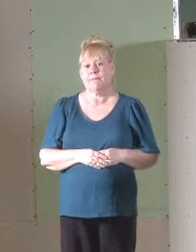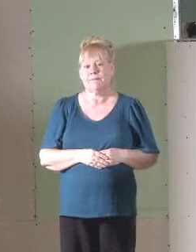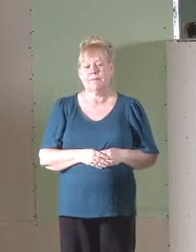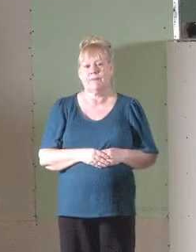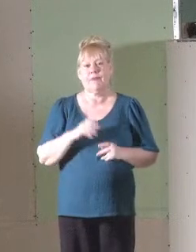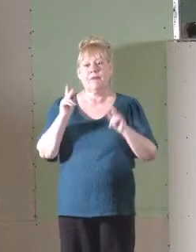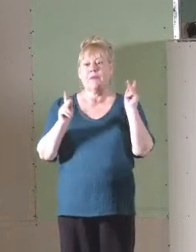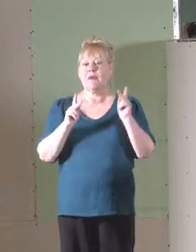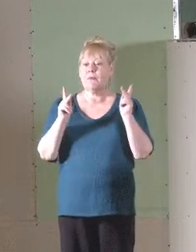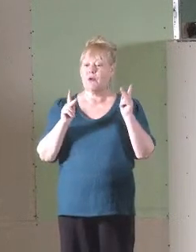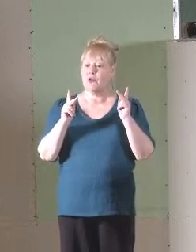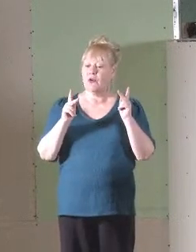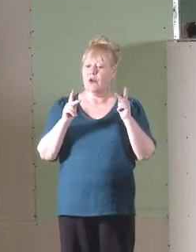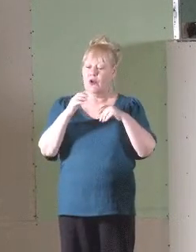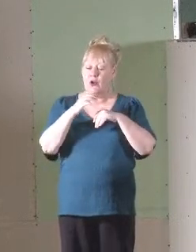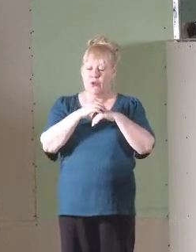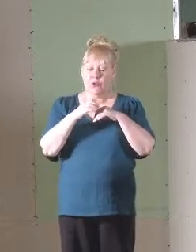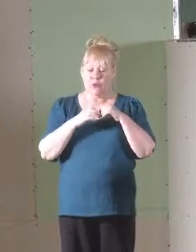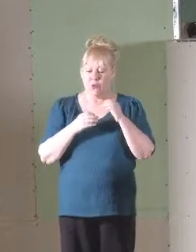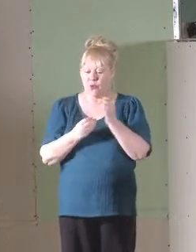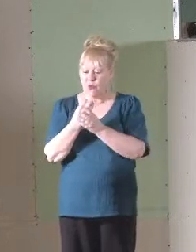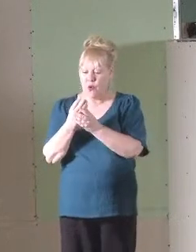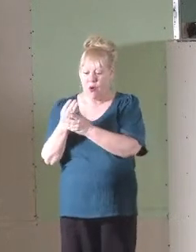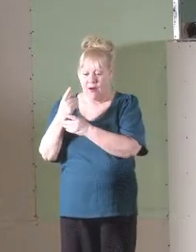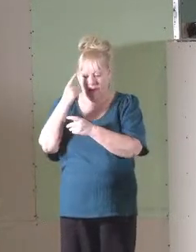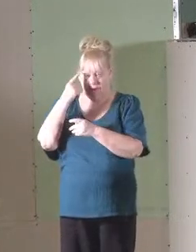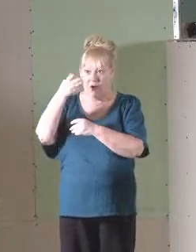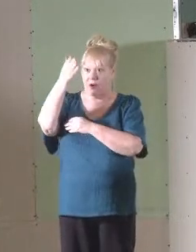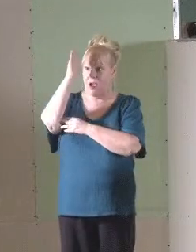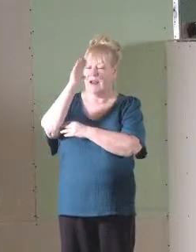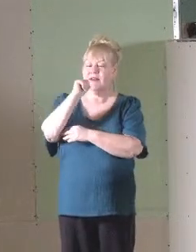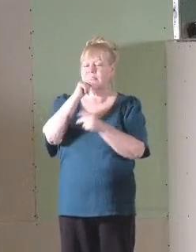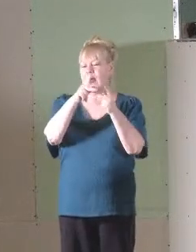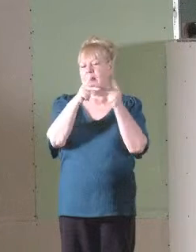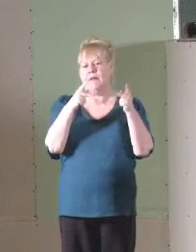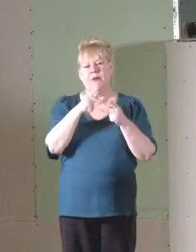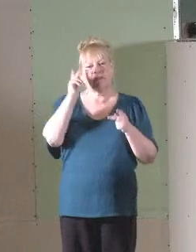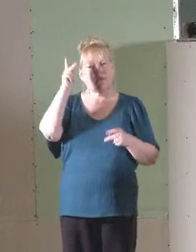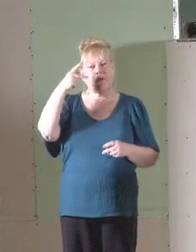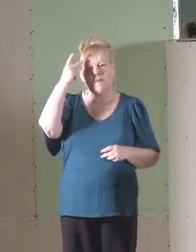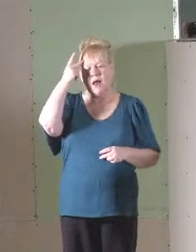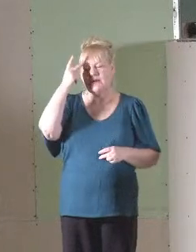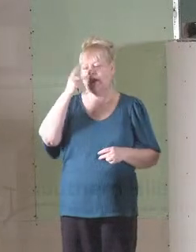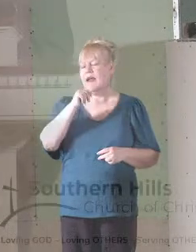Folks, the vineyard of God is no place for politics, and it's no place for pride.